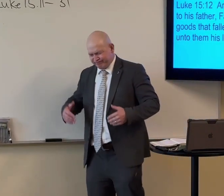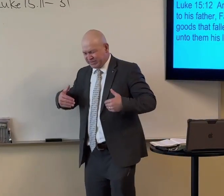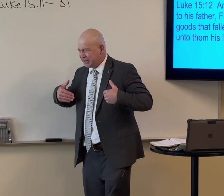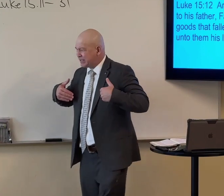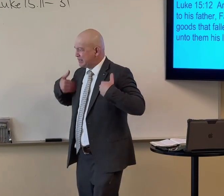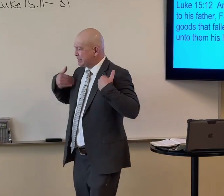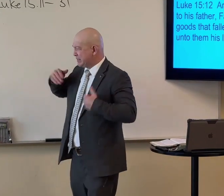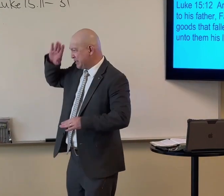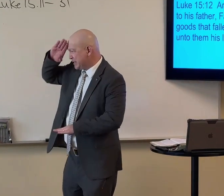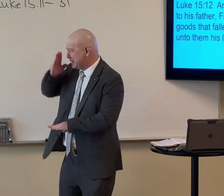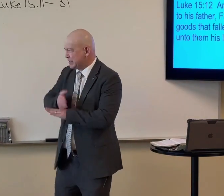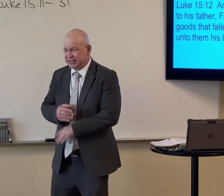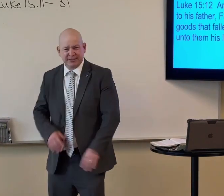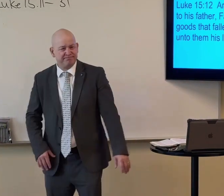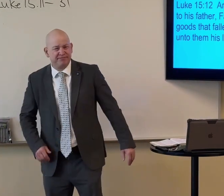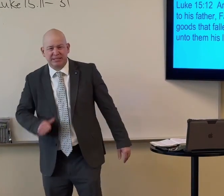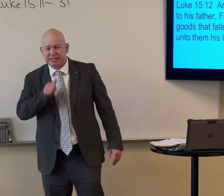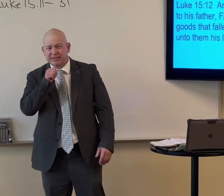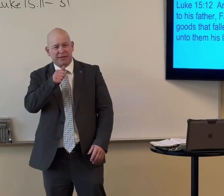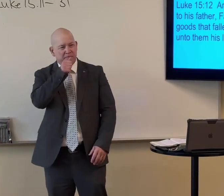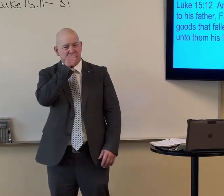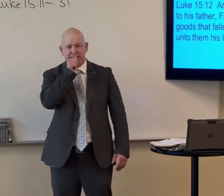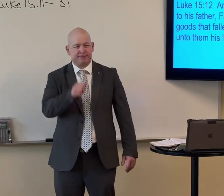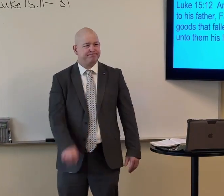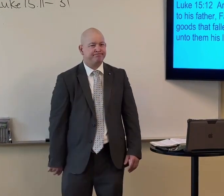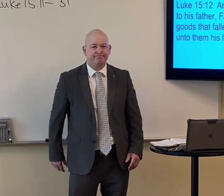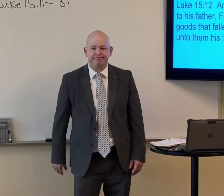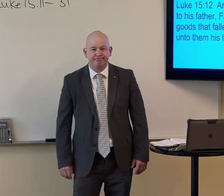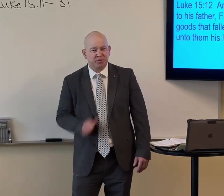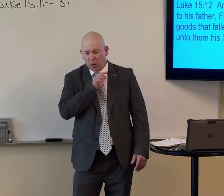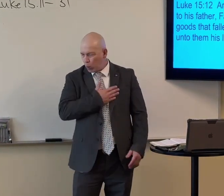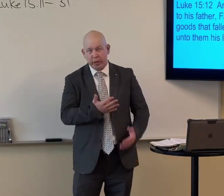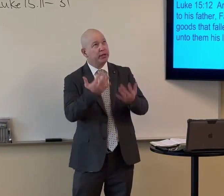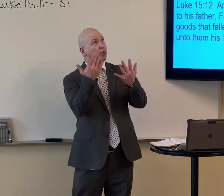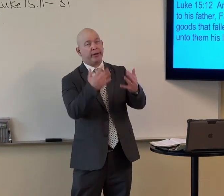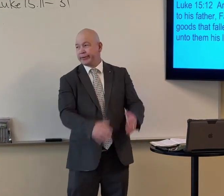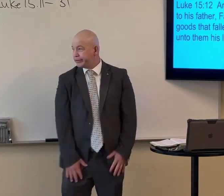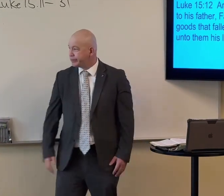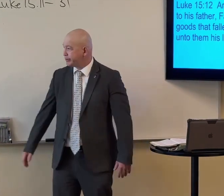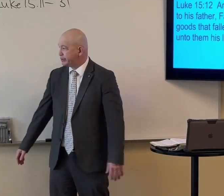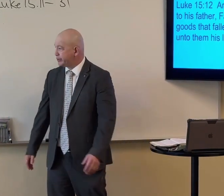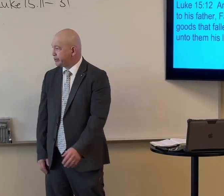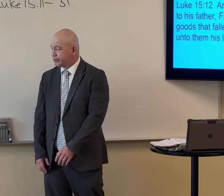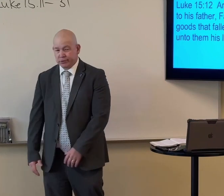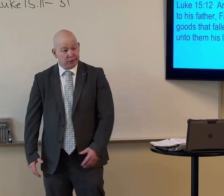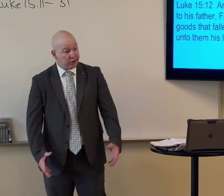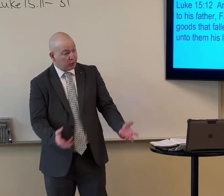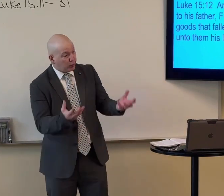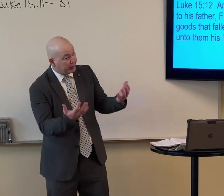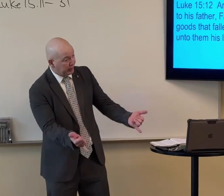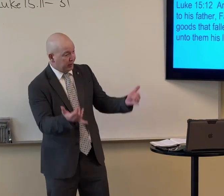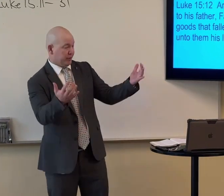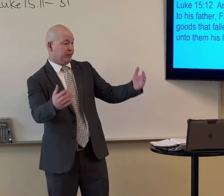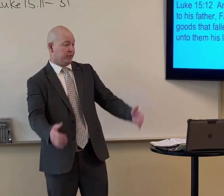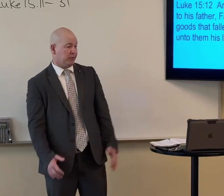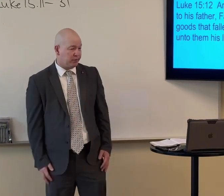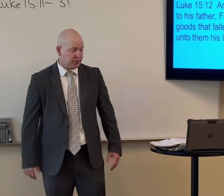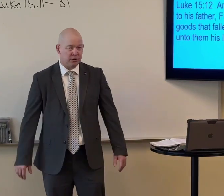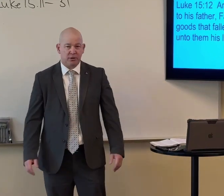So the younger son, he was not patient. He was not willing to wait. He wanted